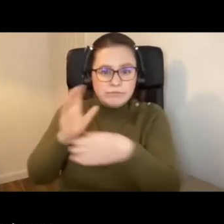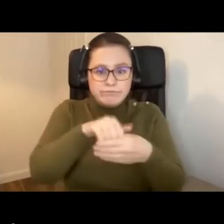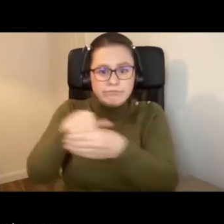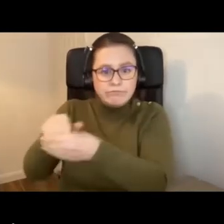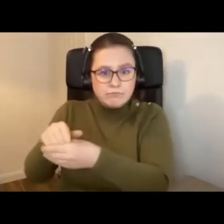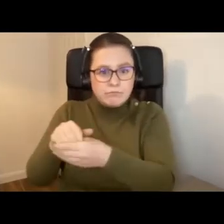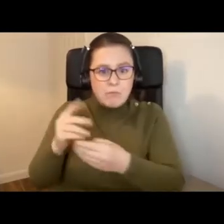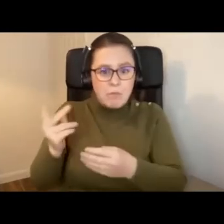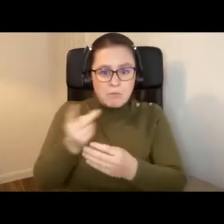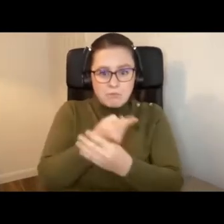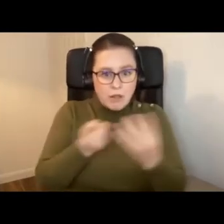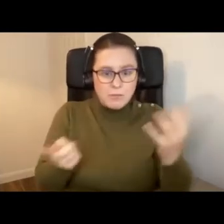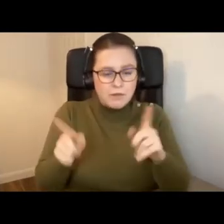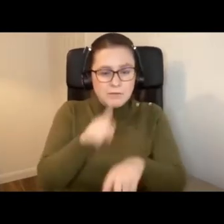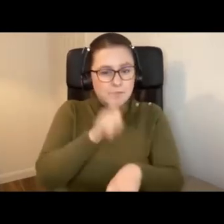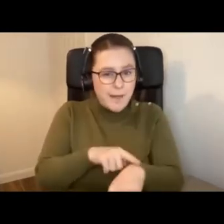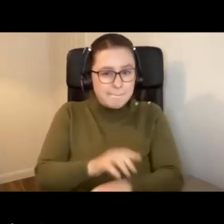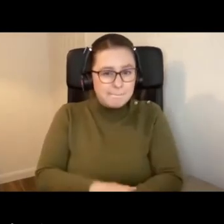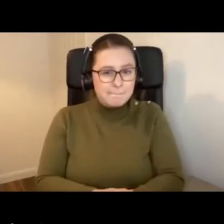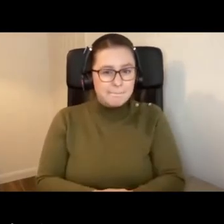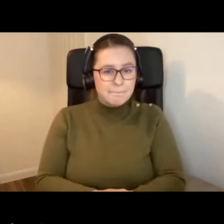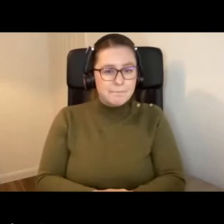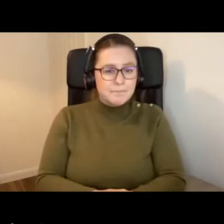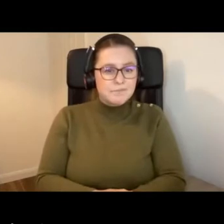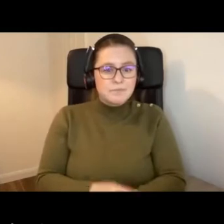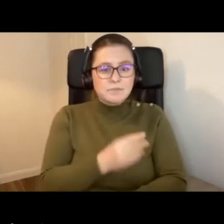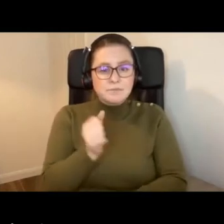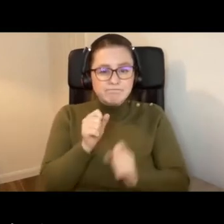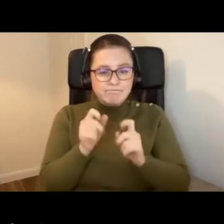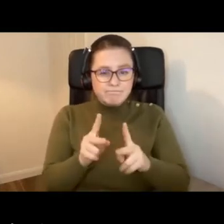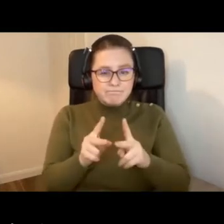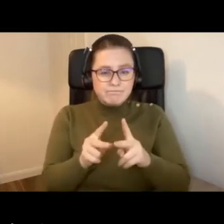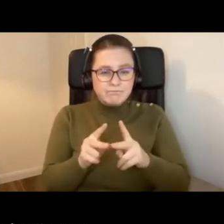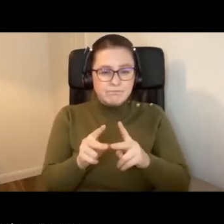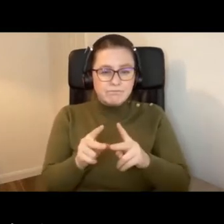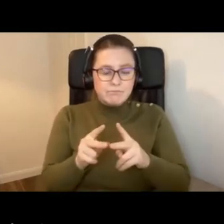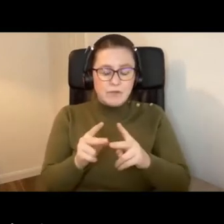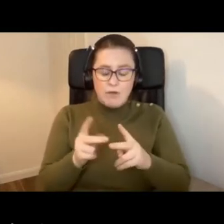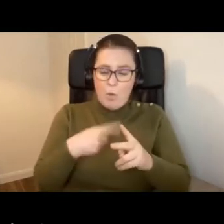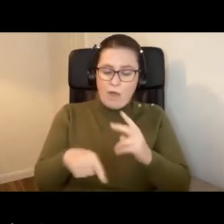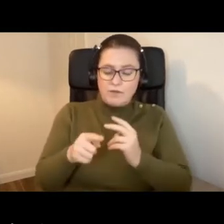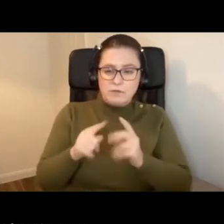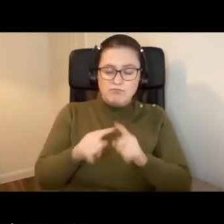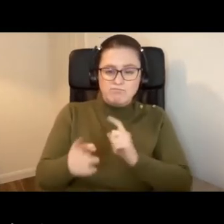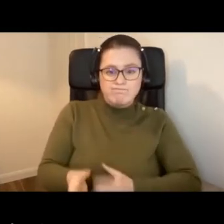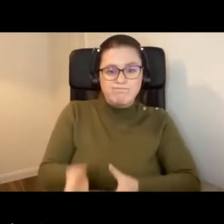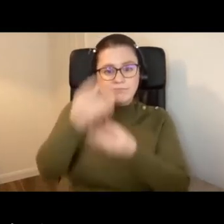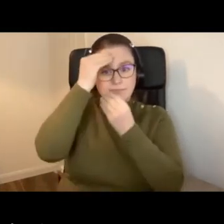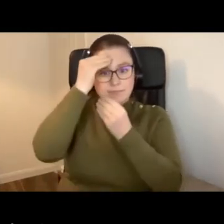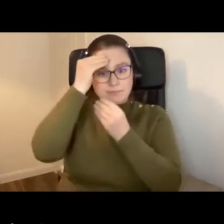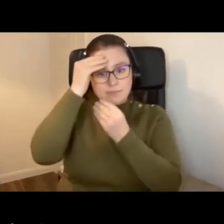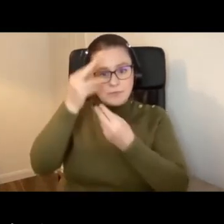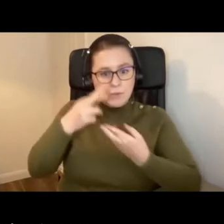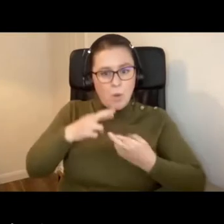categories. We, in a way, are on a journey where we hope to use